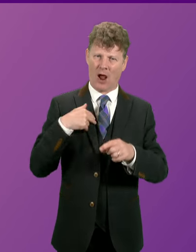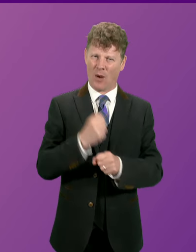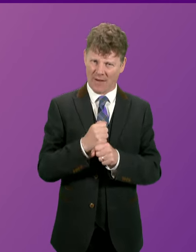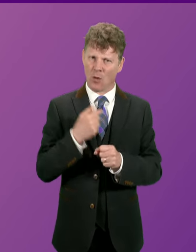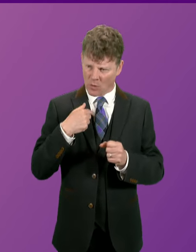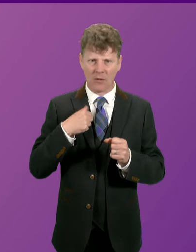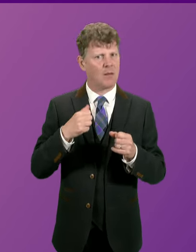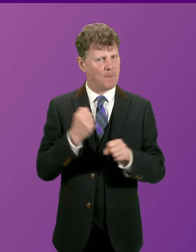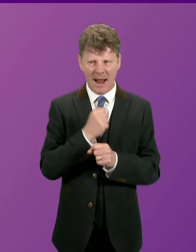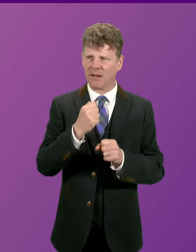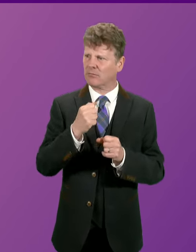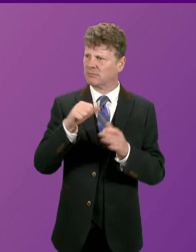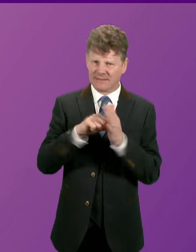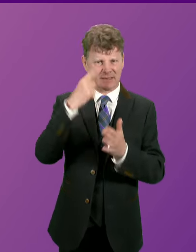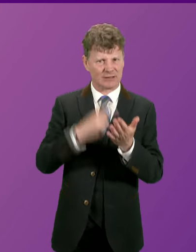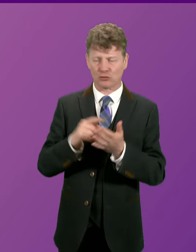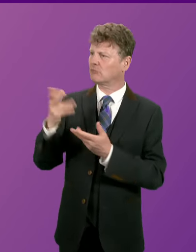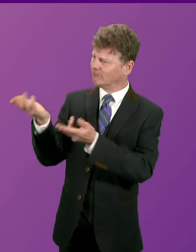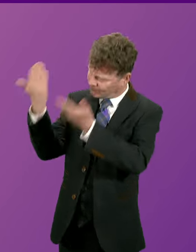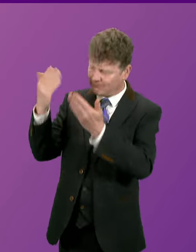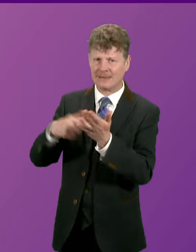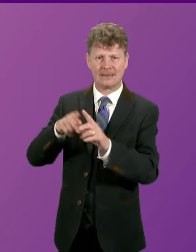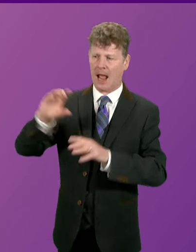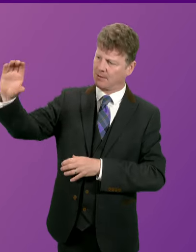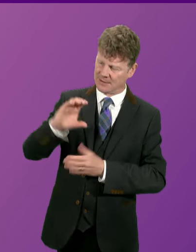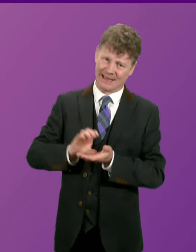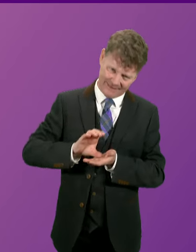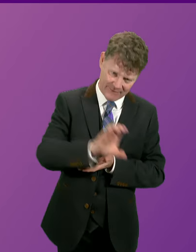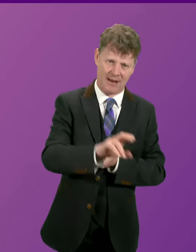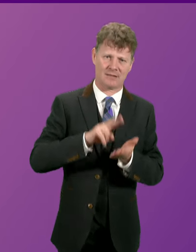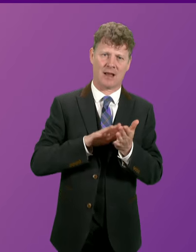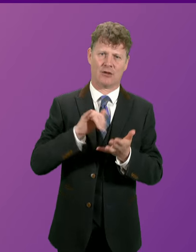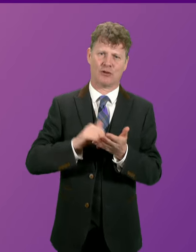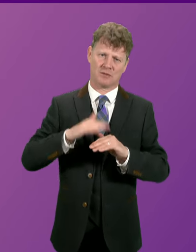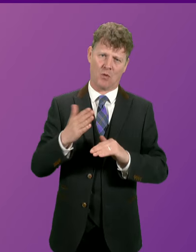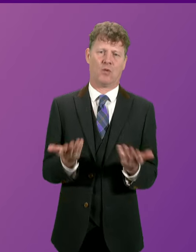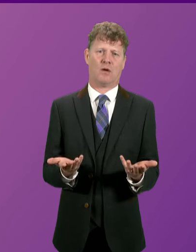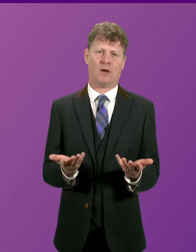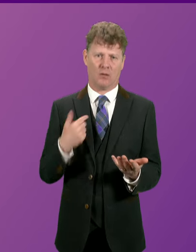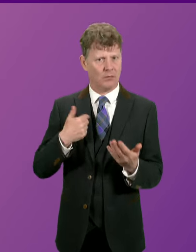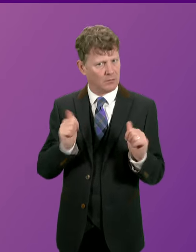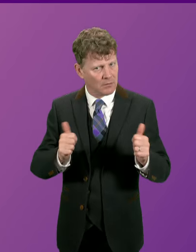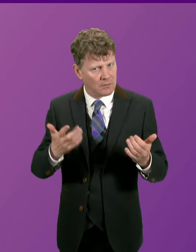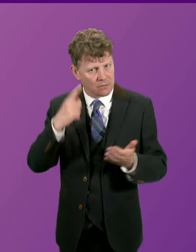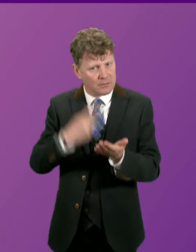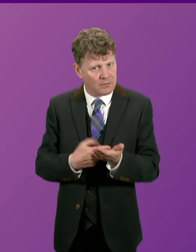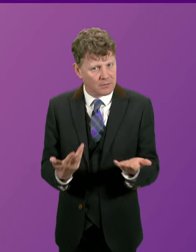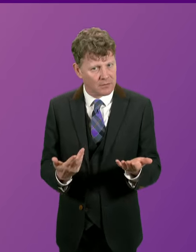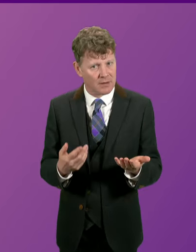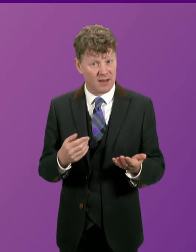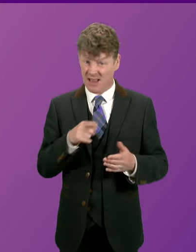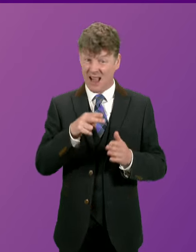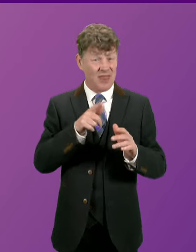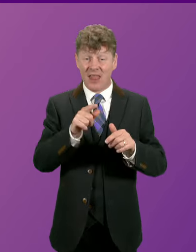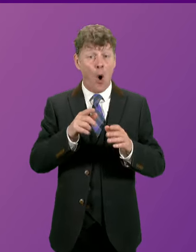tax to invest more than the National Health Service. We have given the National Health Service, made it the best supported